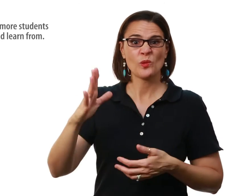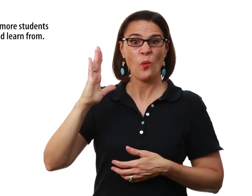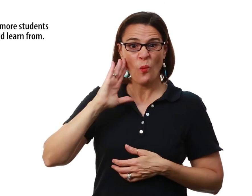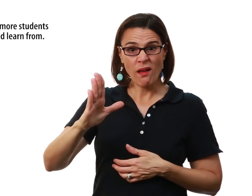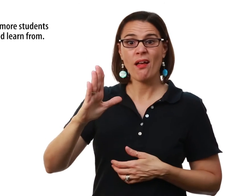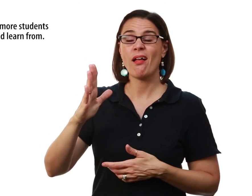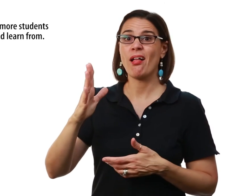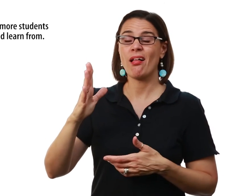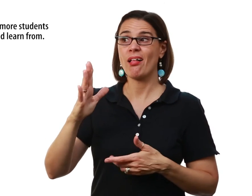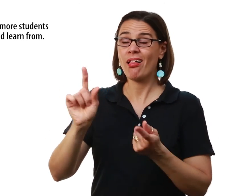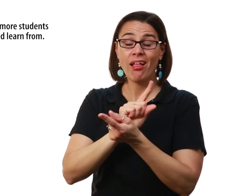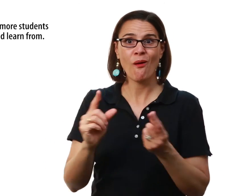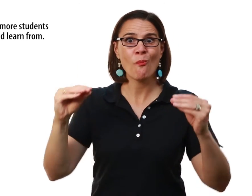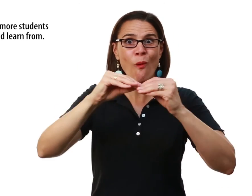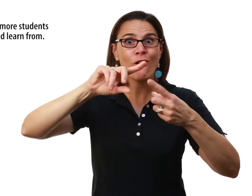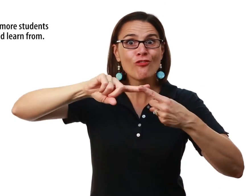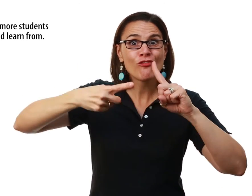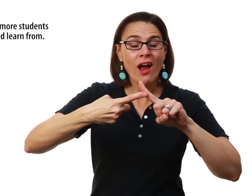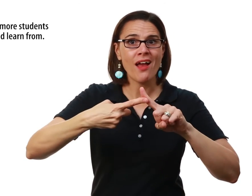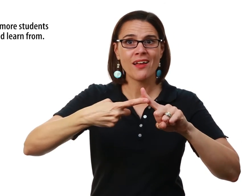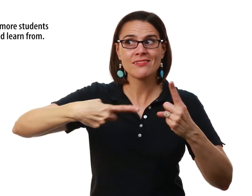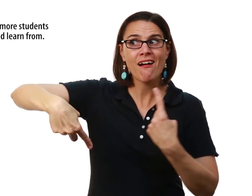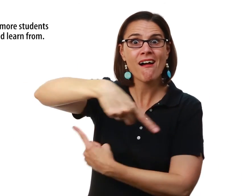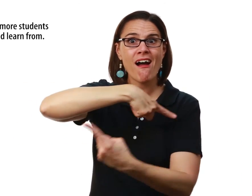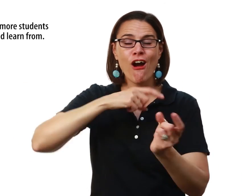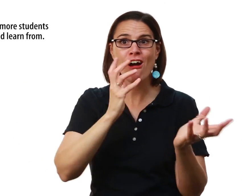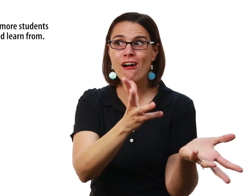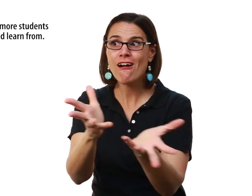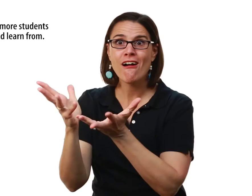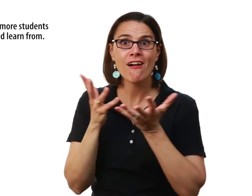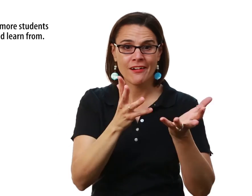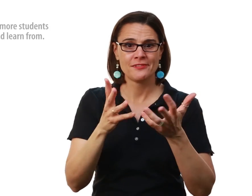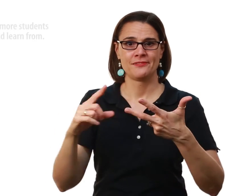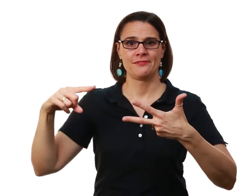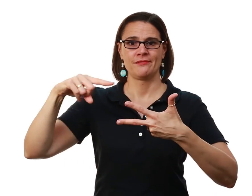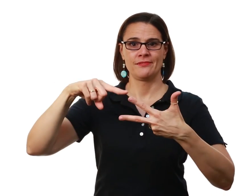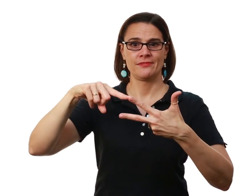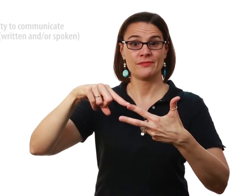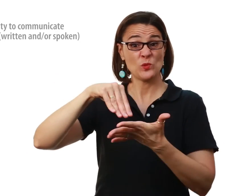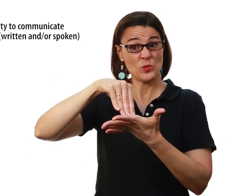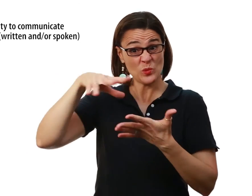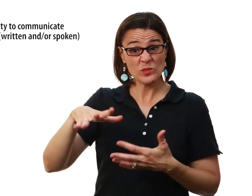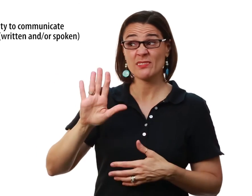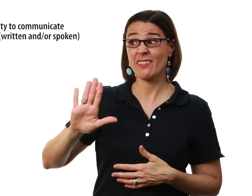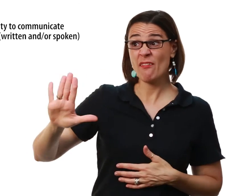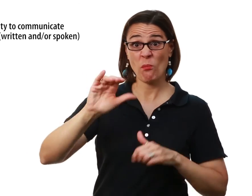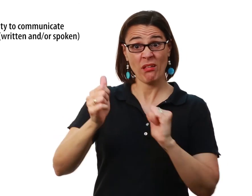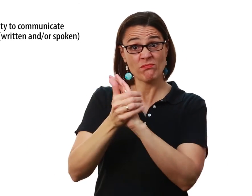Students will also have more friends People that they can hang around with and talk Students' skills in both